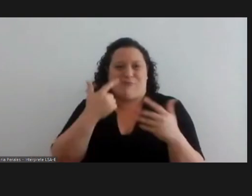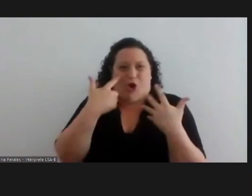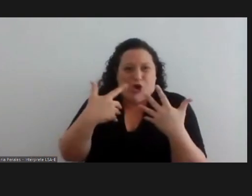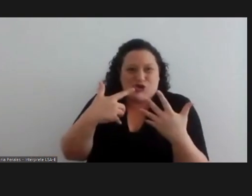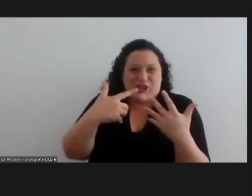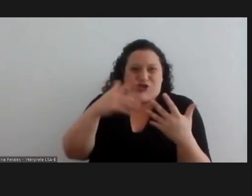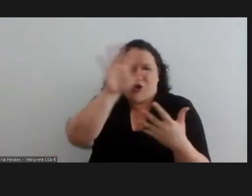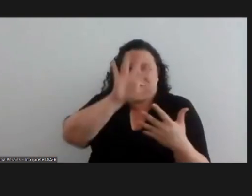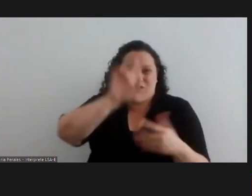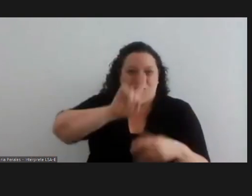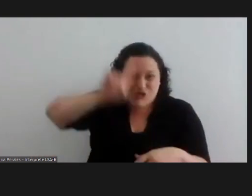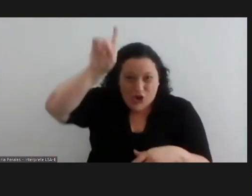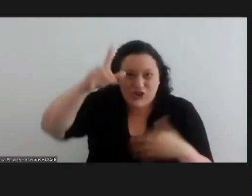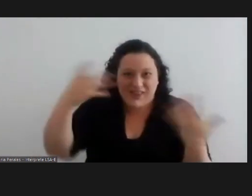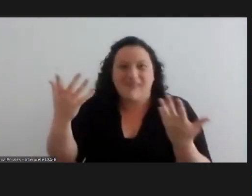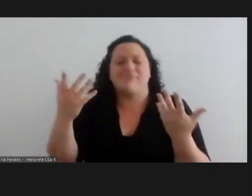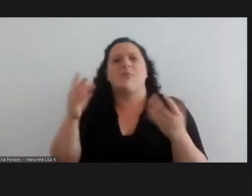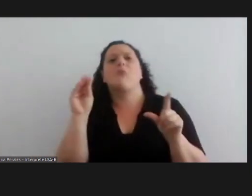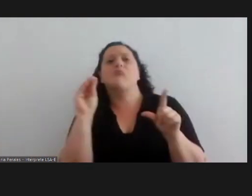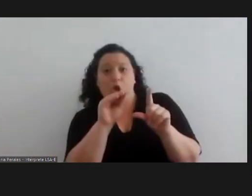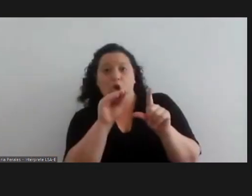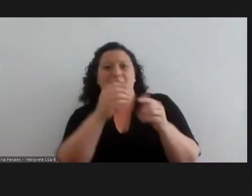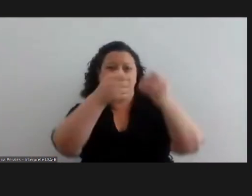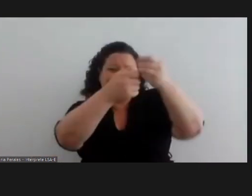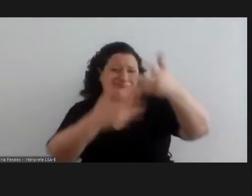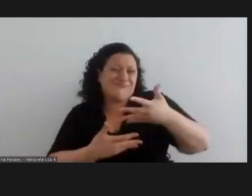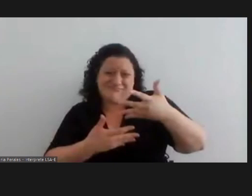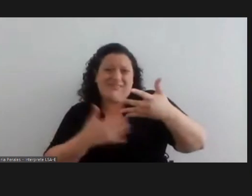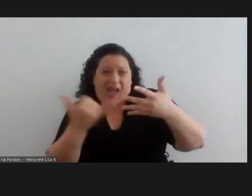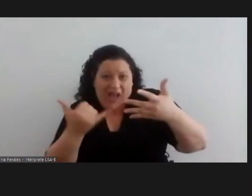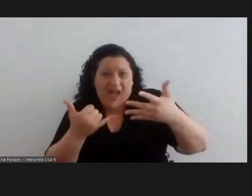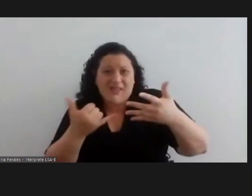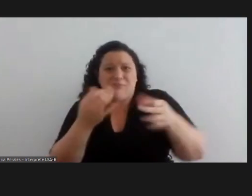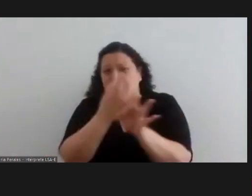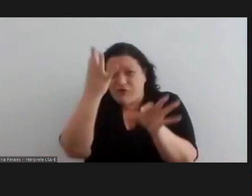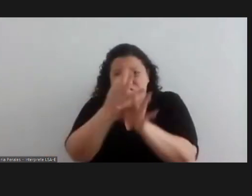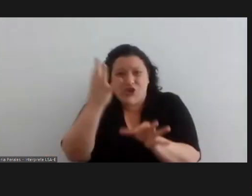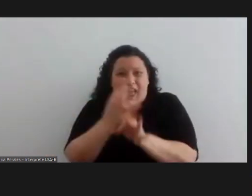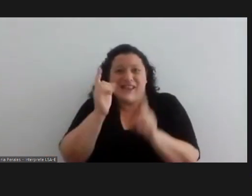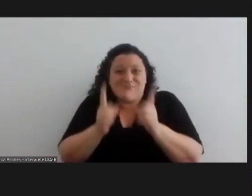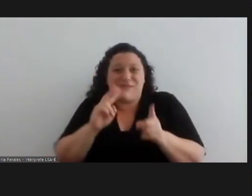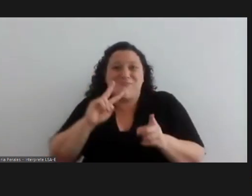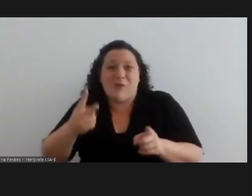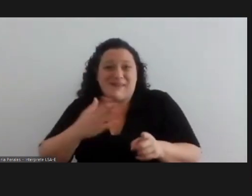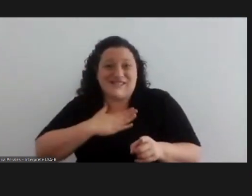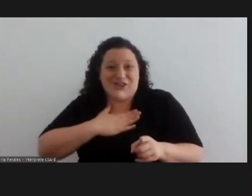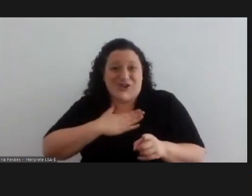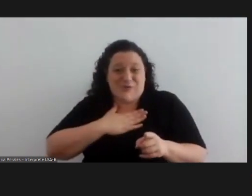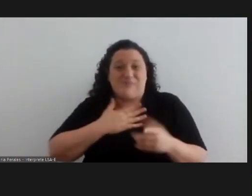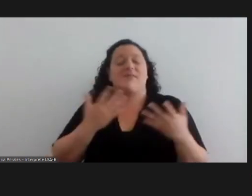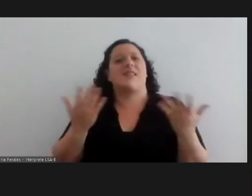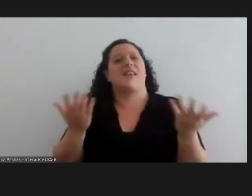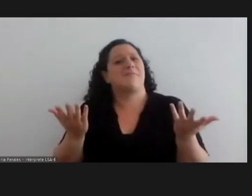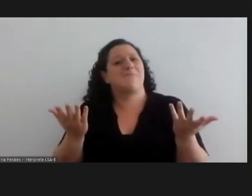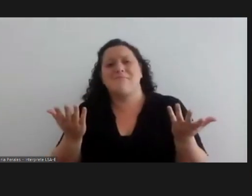you will find many professionals with my surname with my last name why because we are trying to